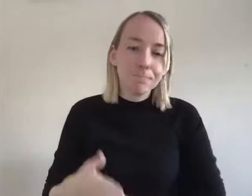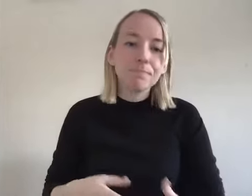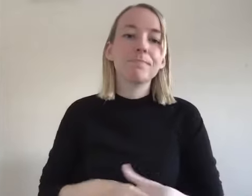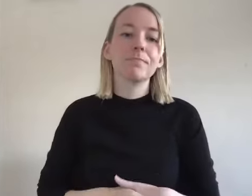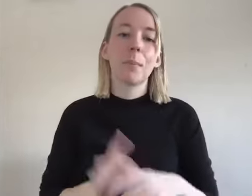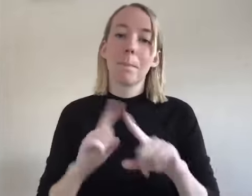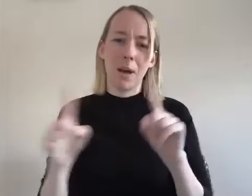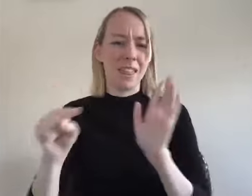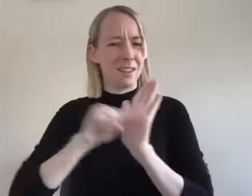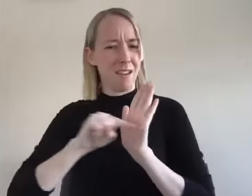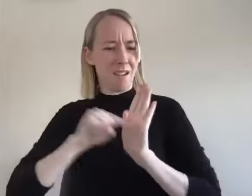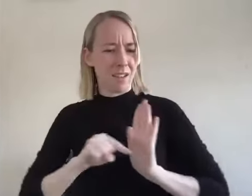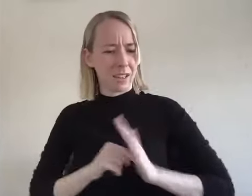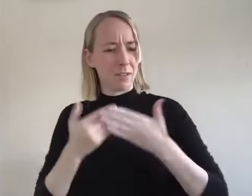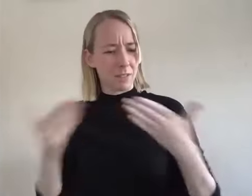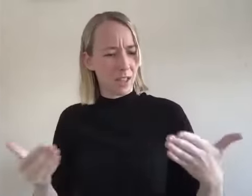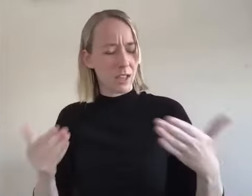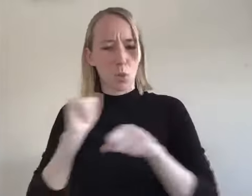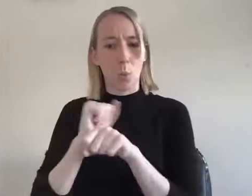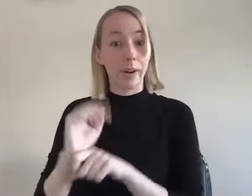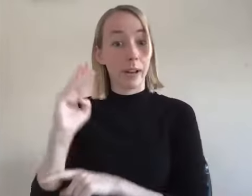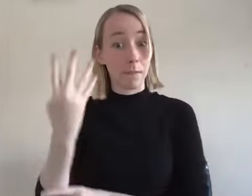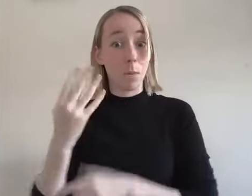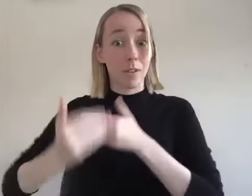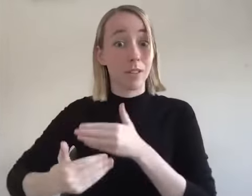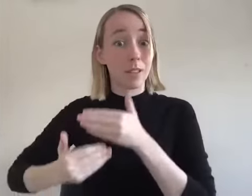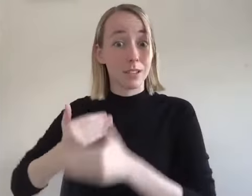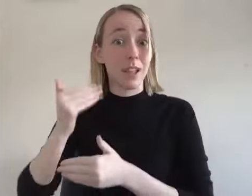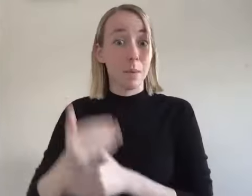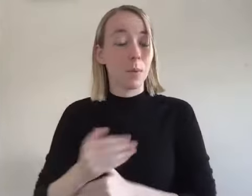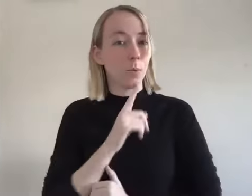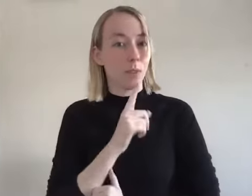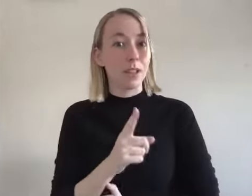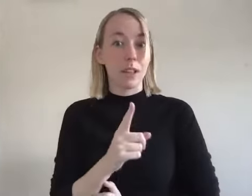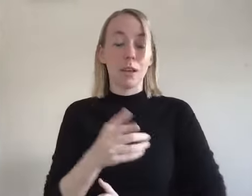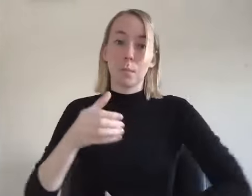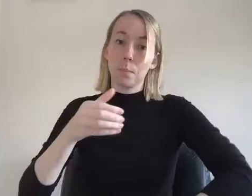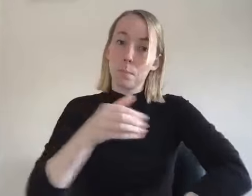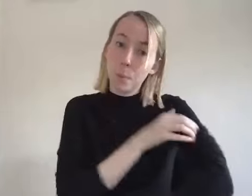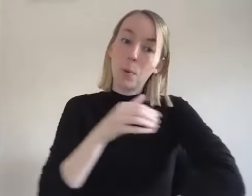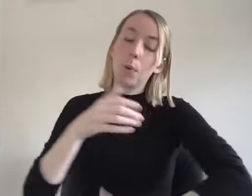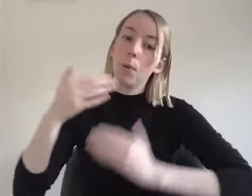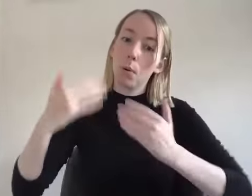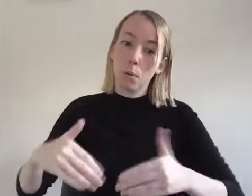from and um but working a fourth step has been uh really powerful